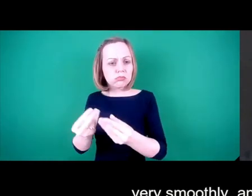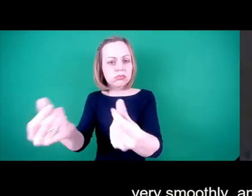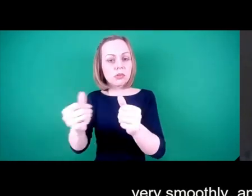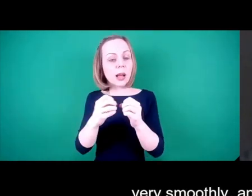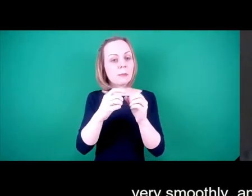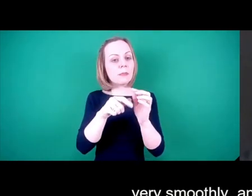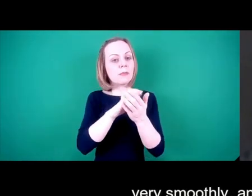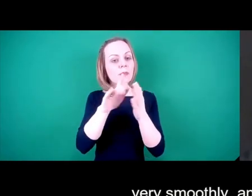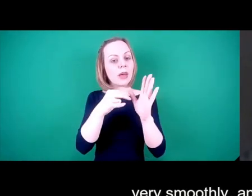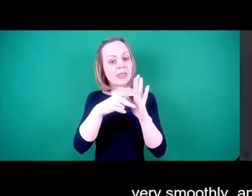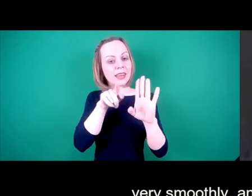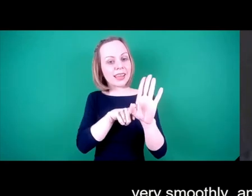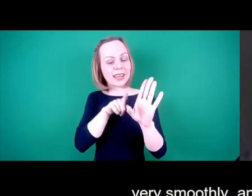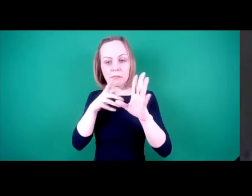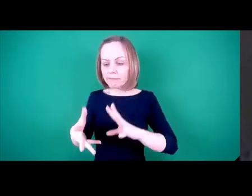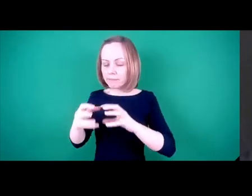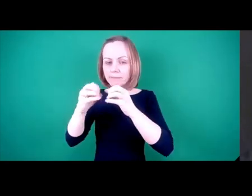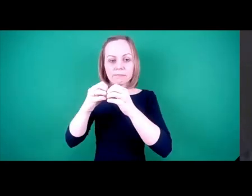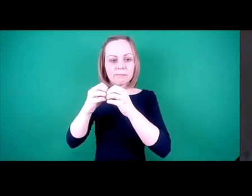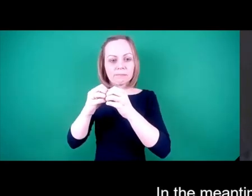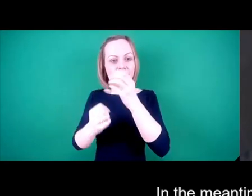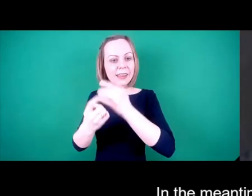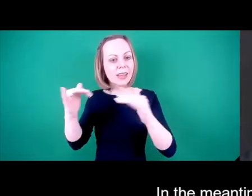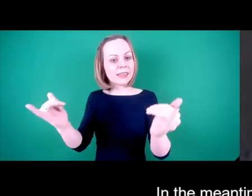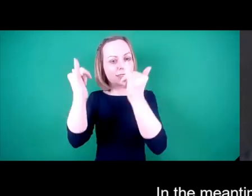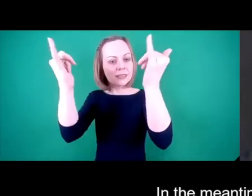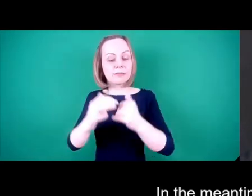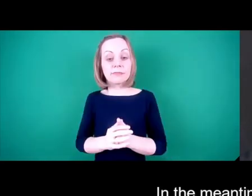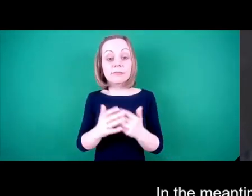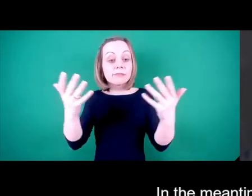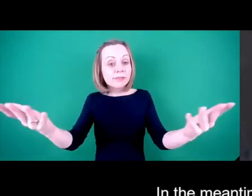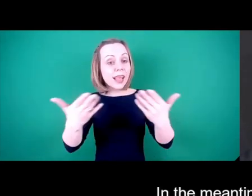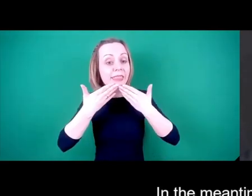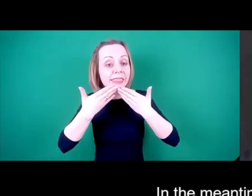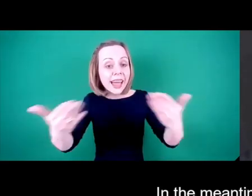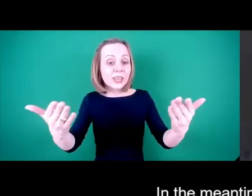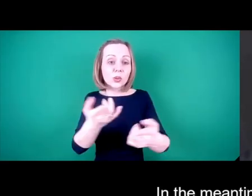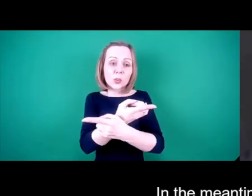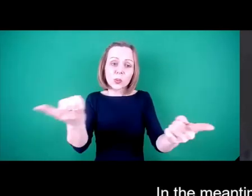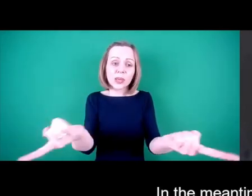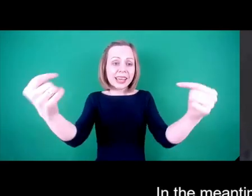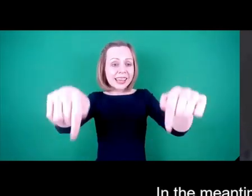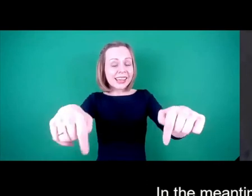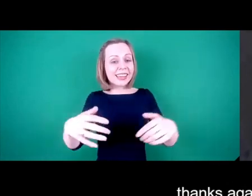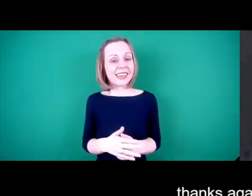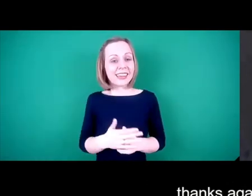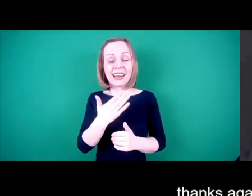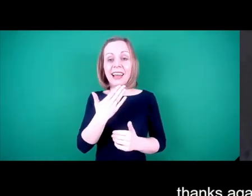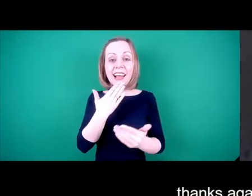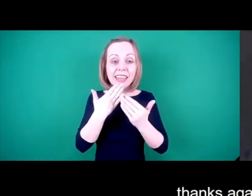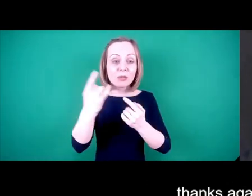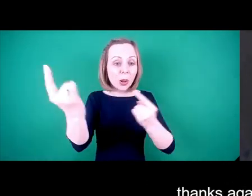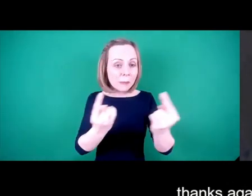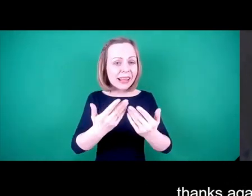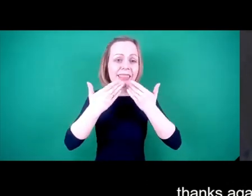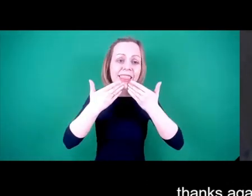for helping to shape the whole event. In the meantime, thanks to all of you for attending. Thanks again for all of our